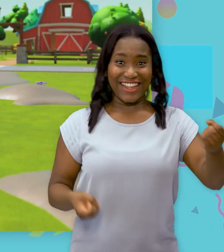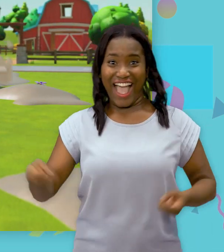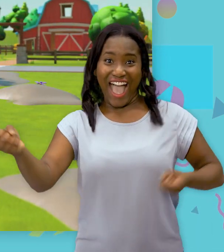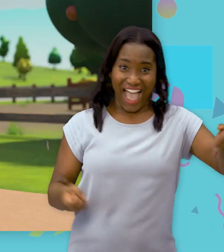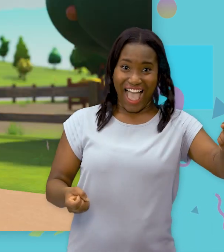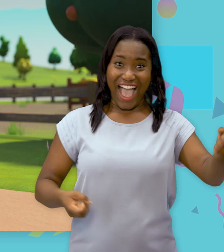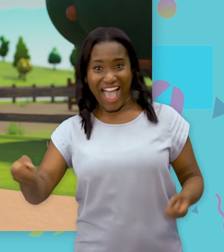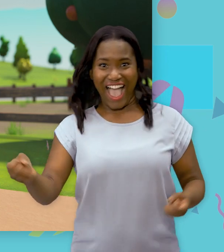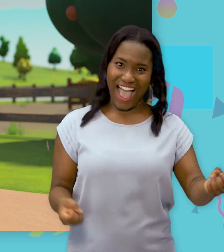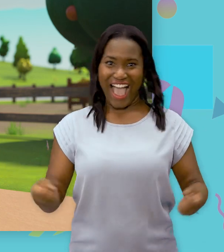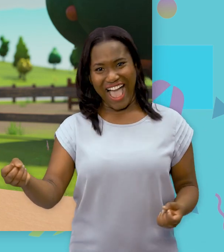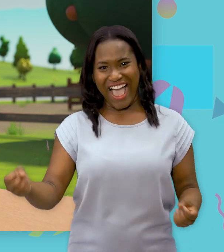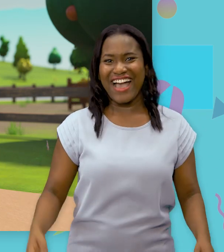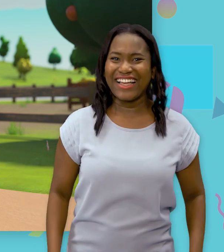the tractor, tuck, tuck, tuck